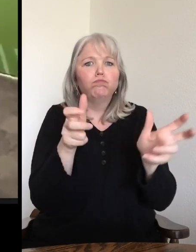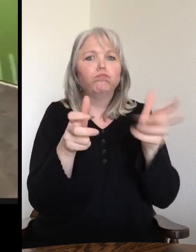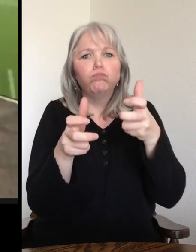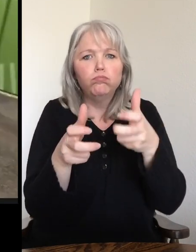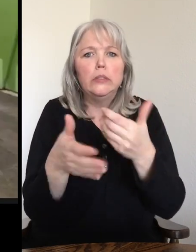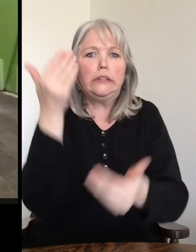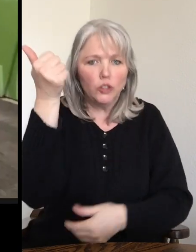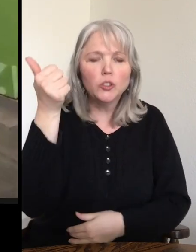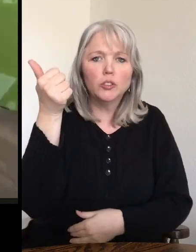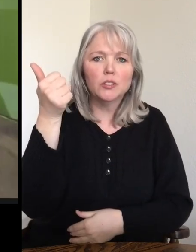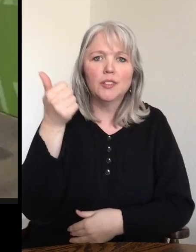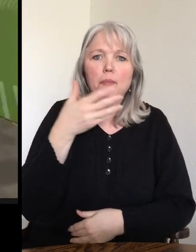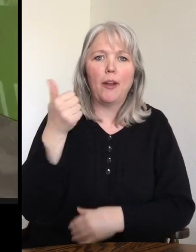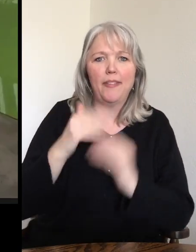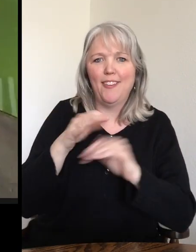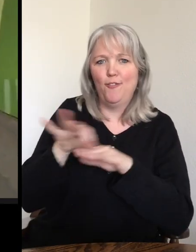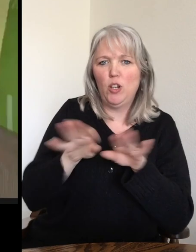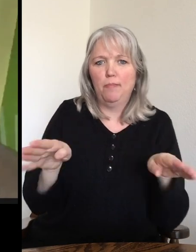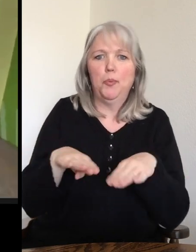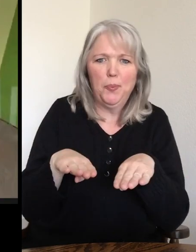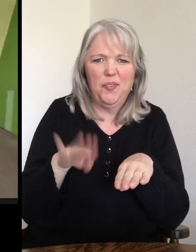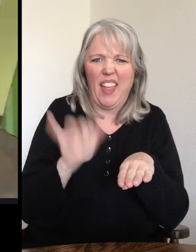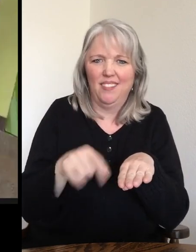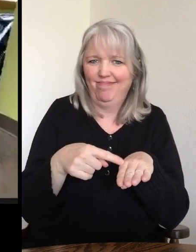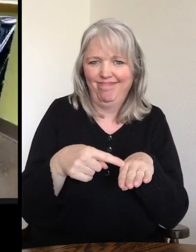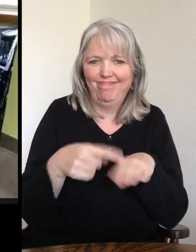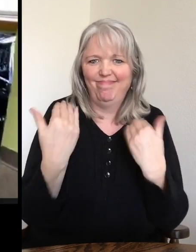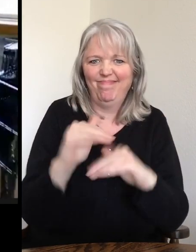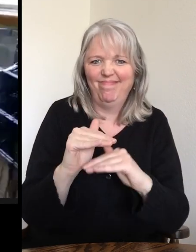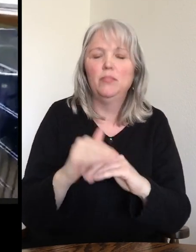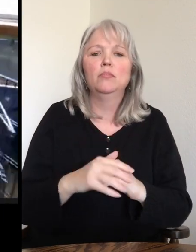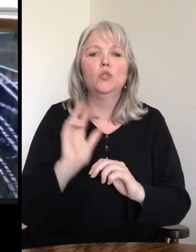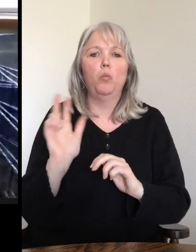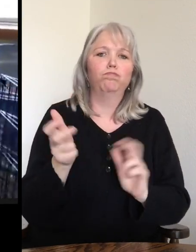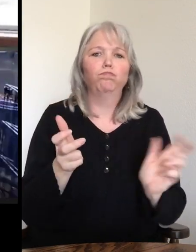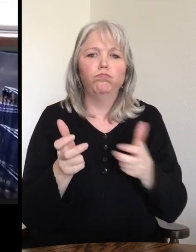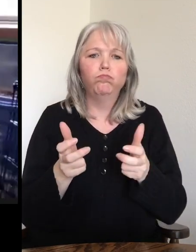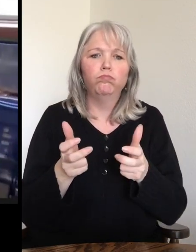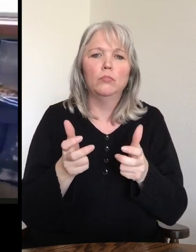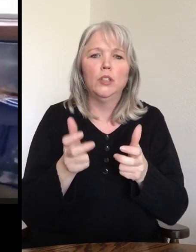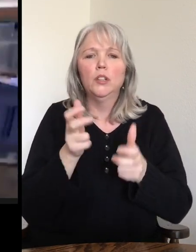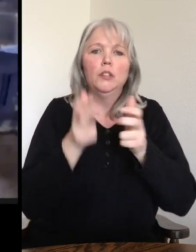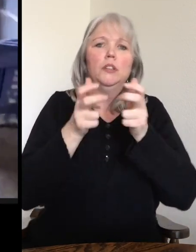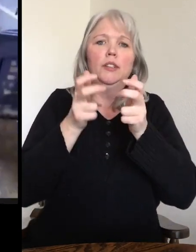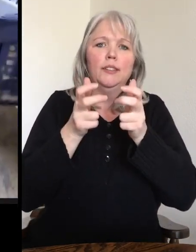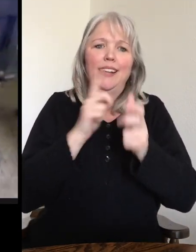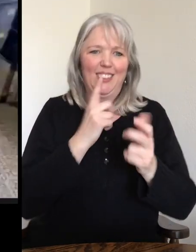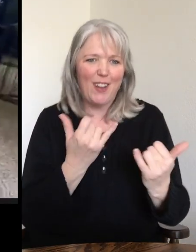branches a little bit easier than a foot that might be angled forward. So he grabs onto branches with him. He's actually doing it